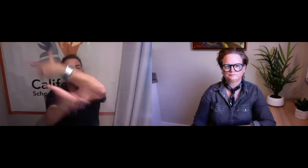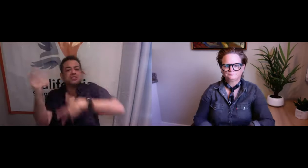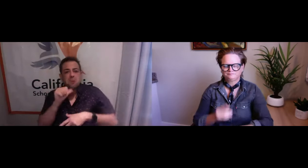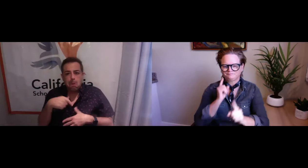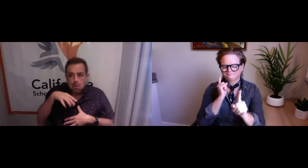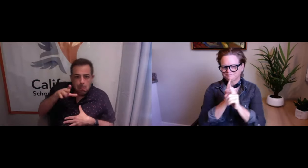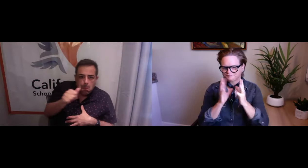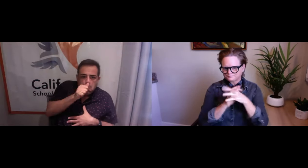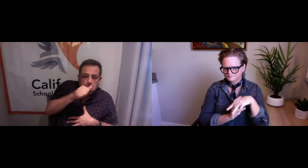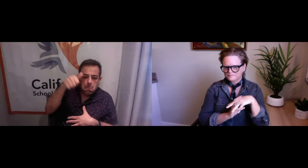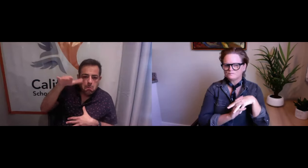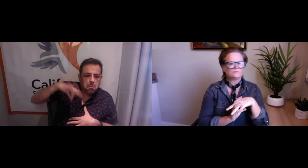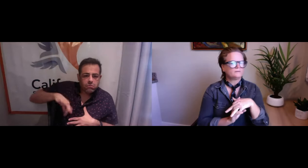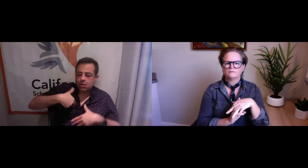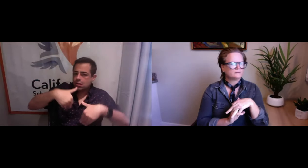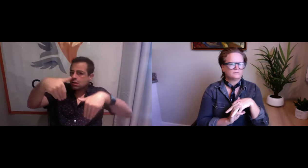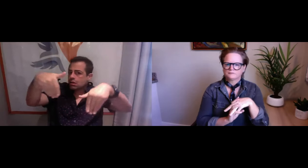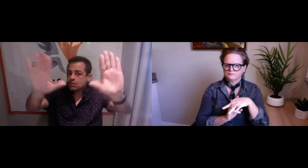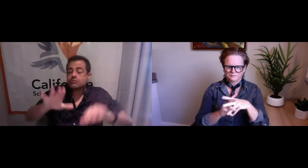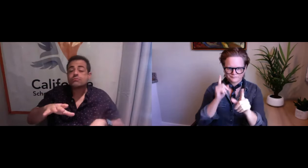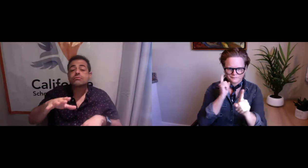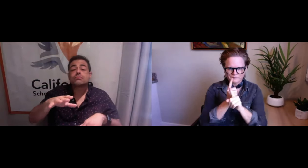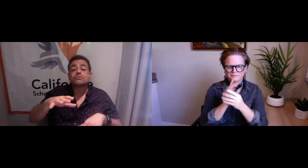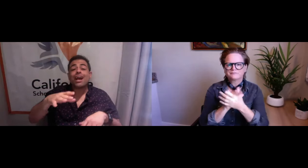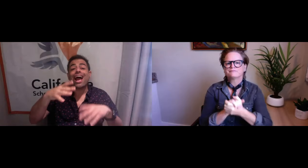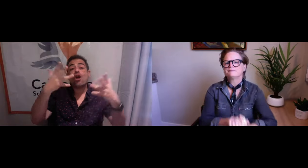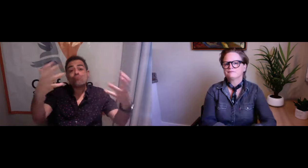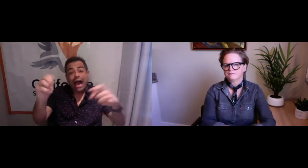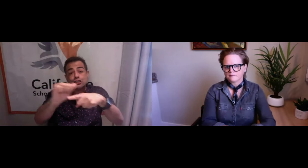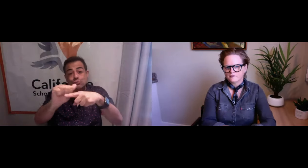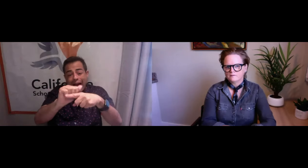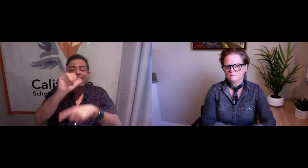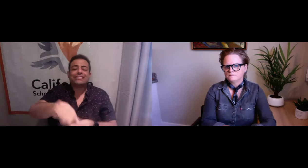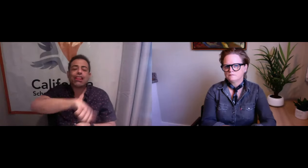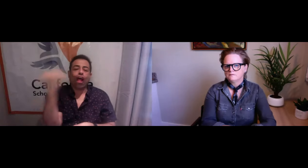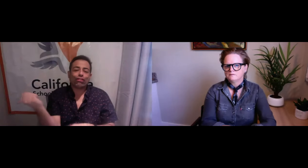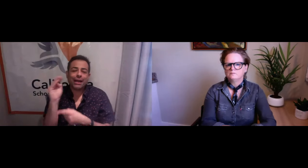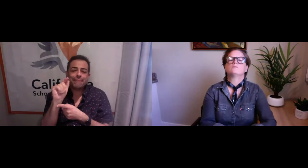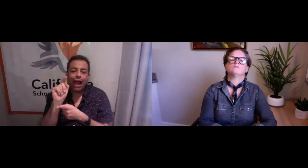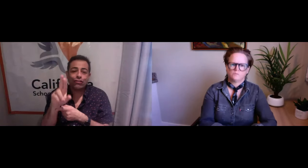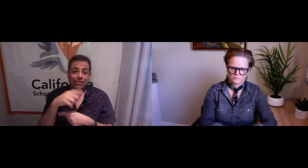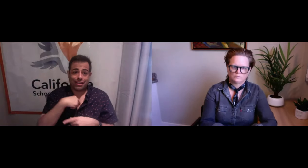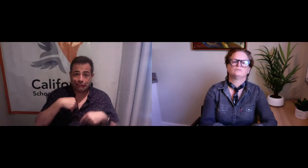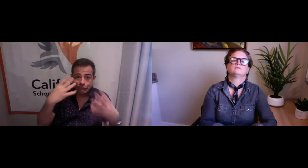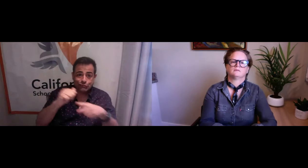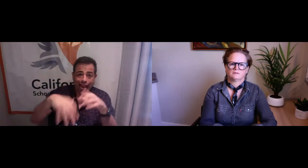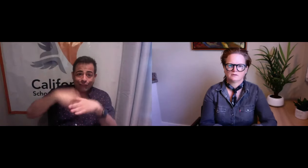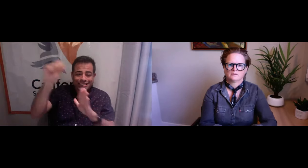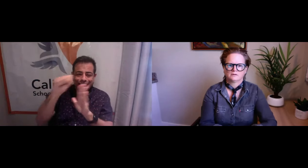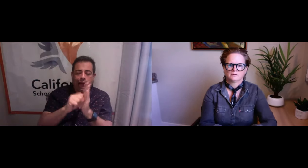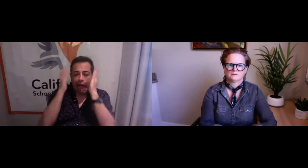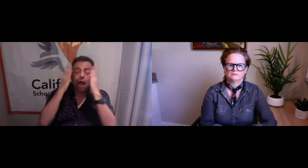And, you know, the whole point is this is not like our private proprietary thing. We want you all to have this,